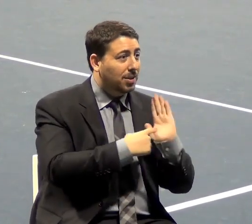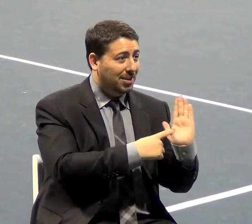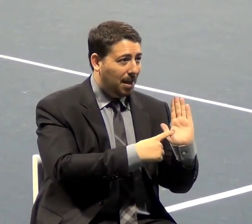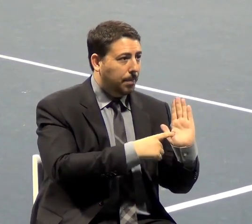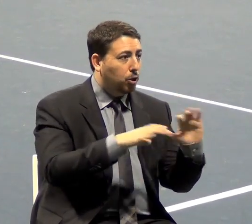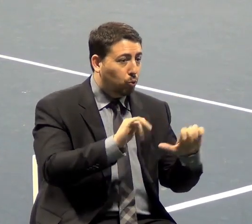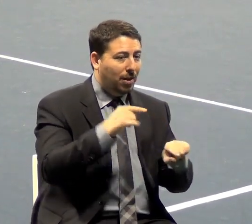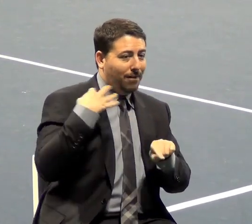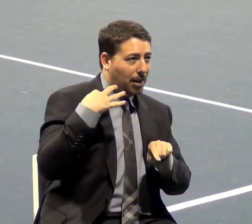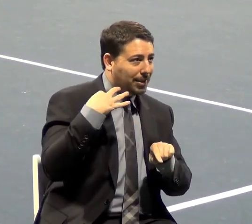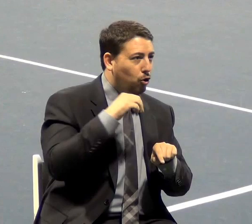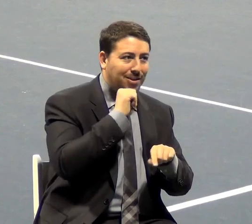and not using force.